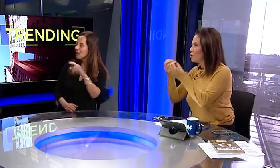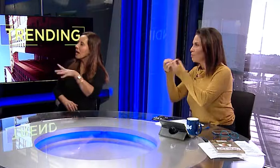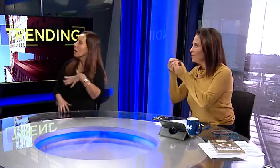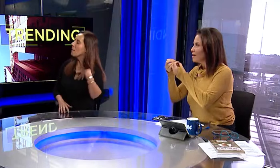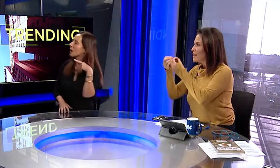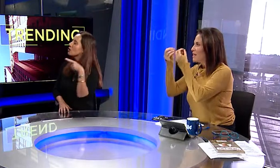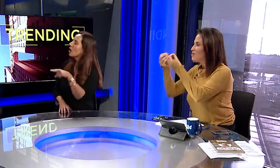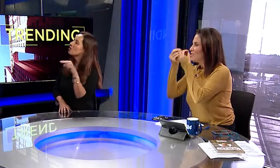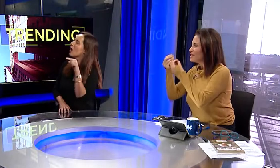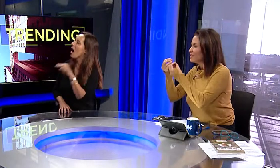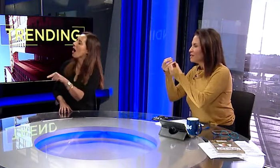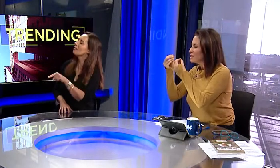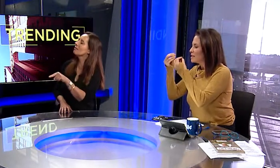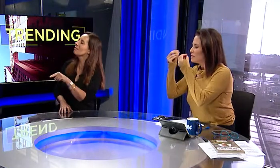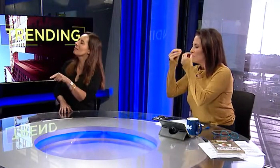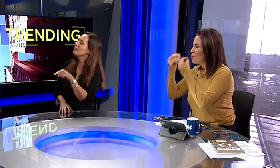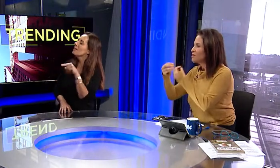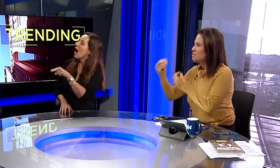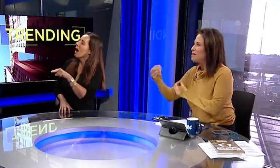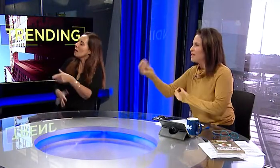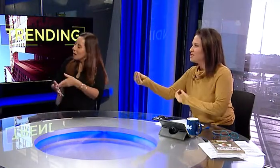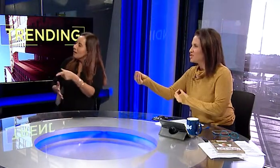were... Here she... It's like you're born to be a messenger.